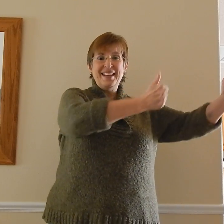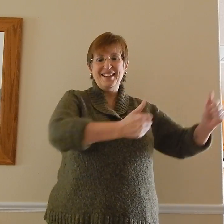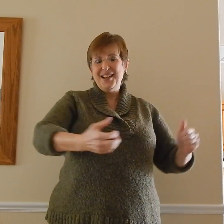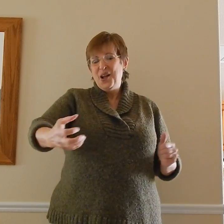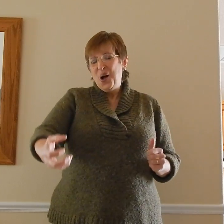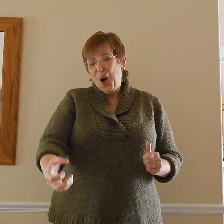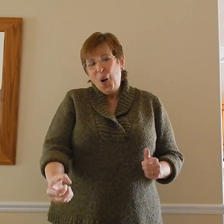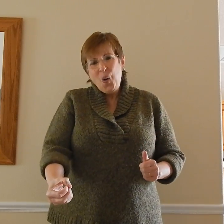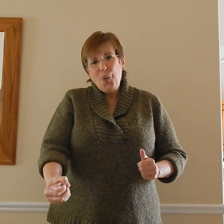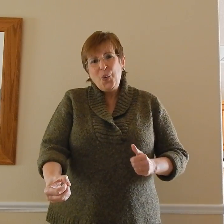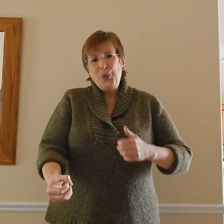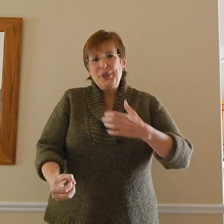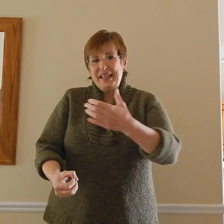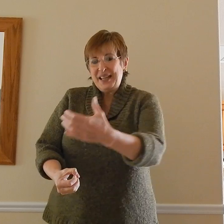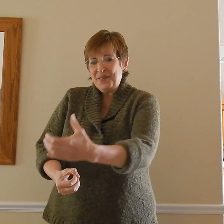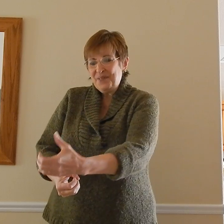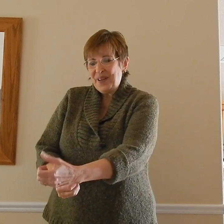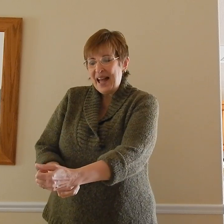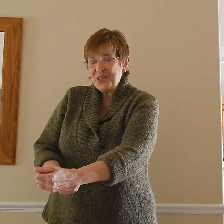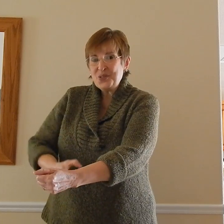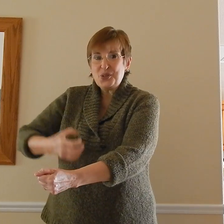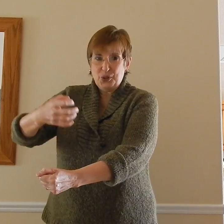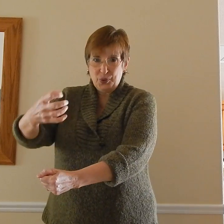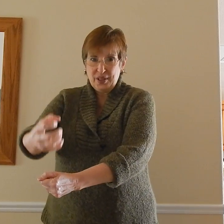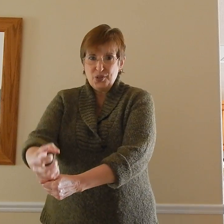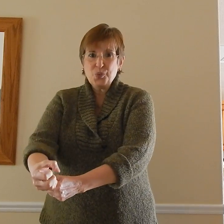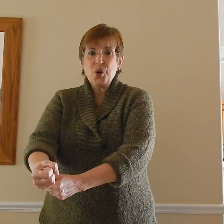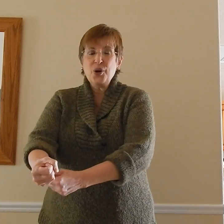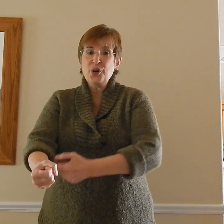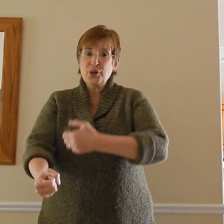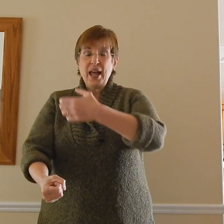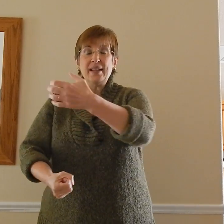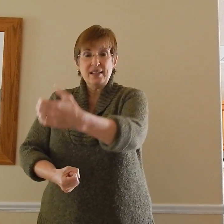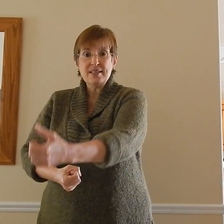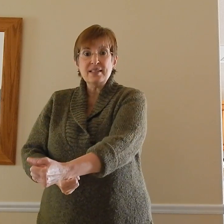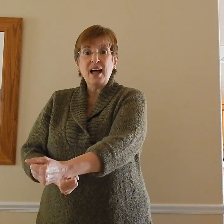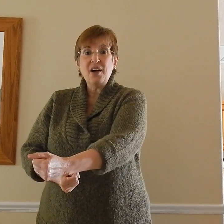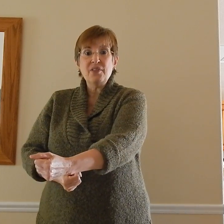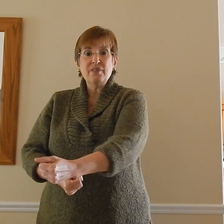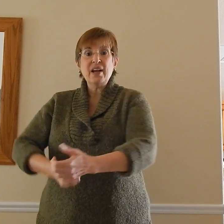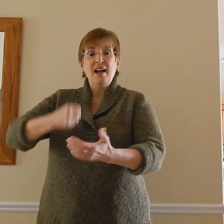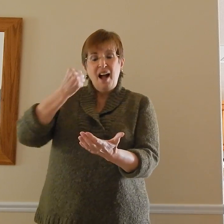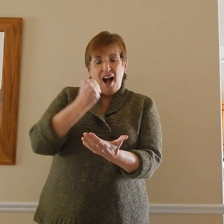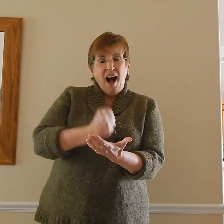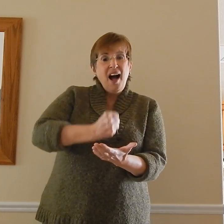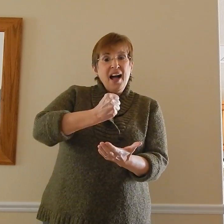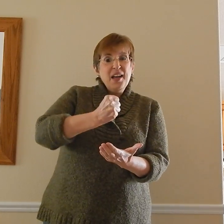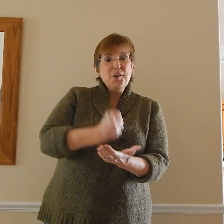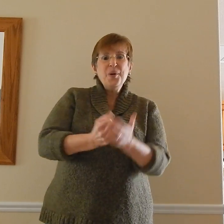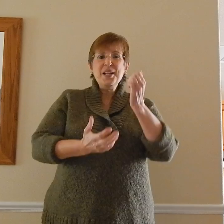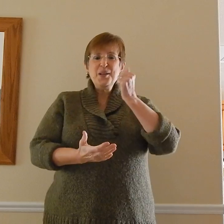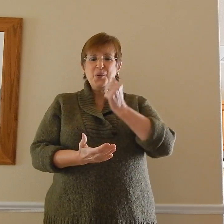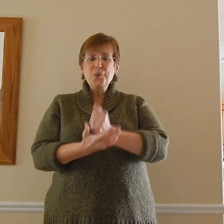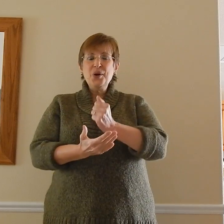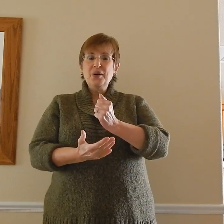holding fast to His word and His love. I will work